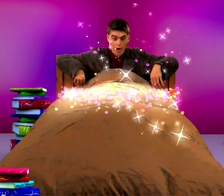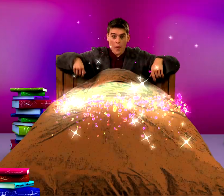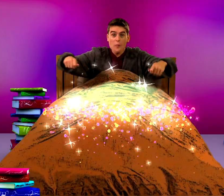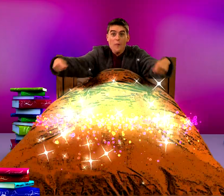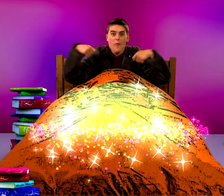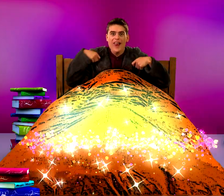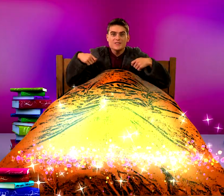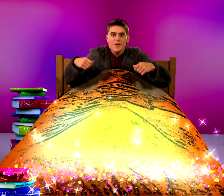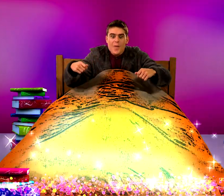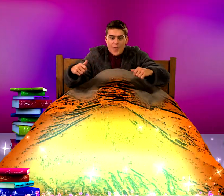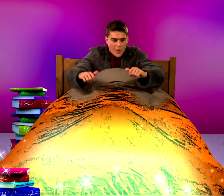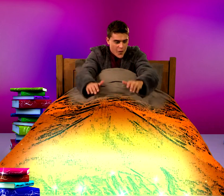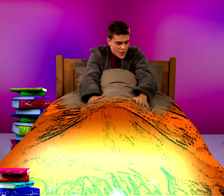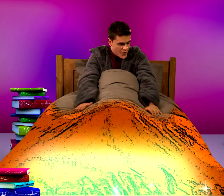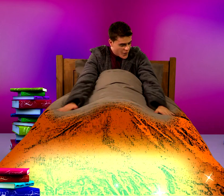Ha! It's another quilt.